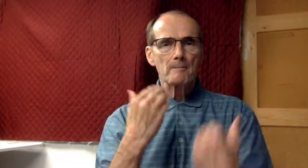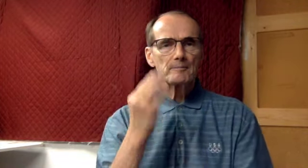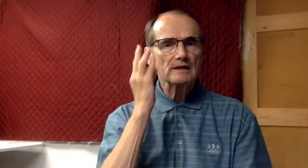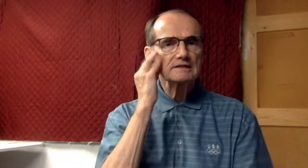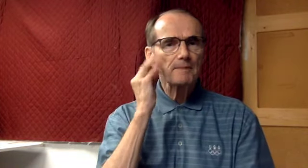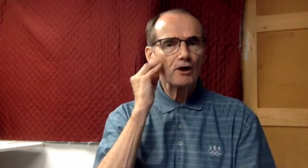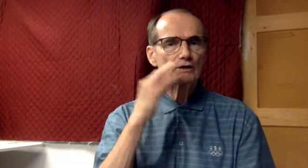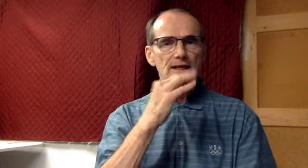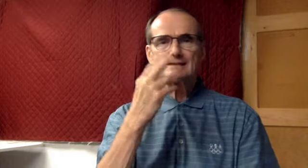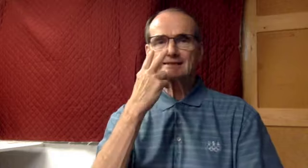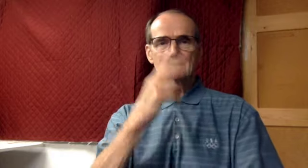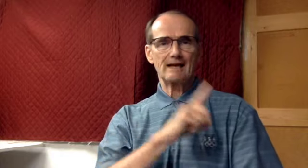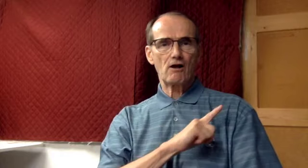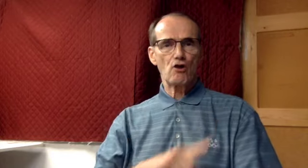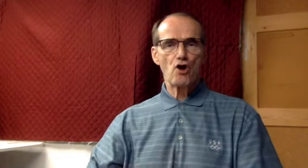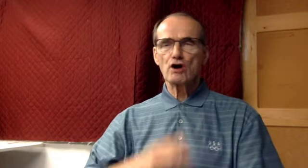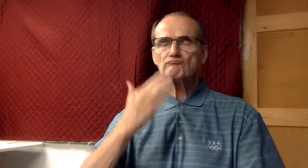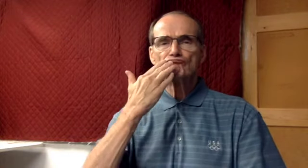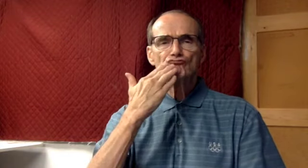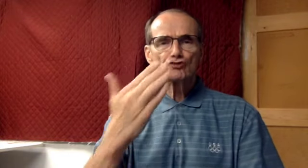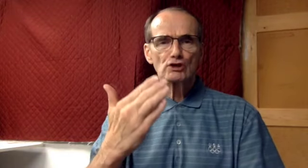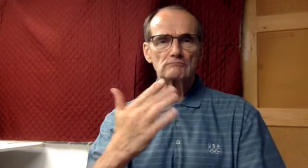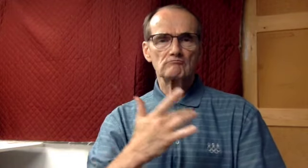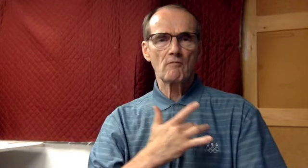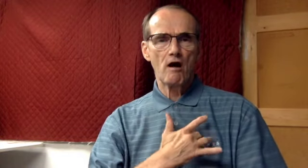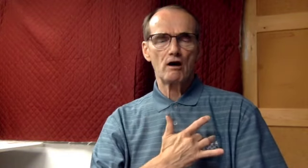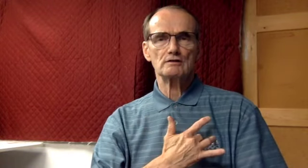Taste and see the goodness of the Lord.